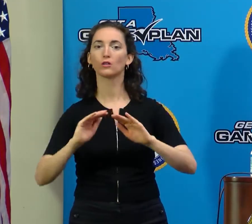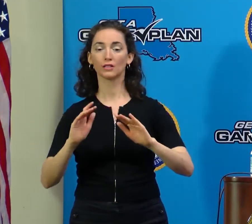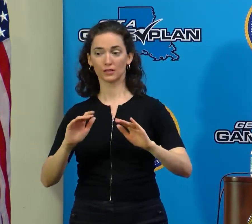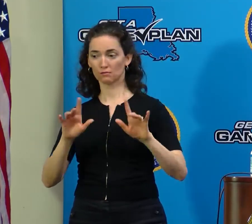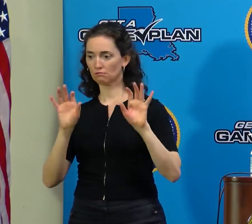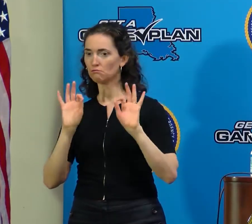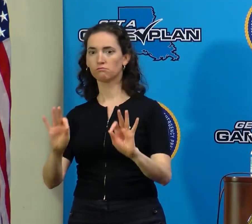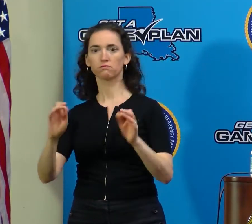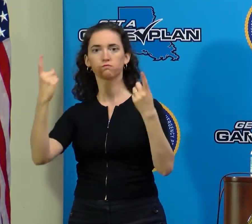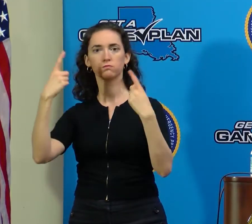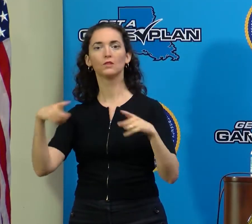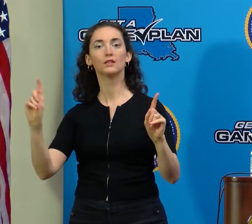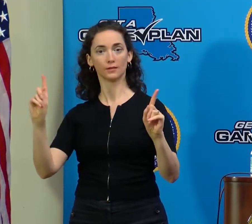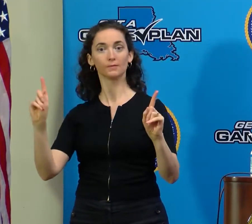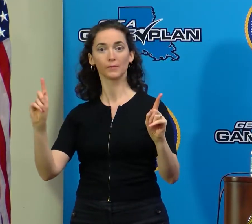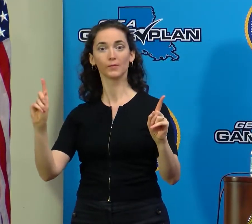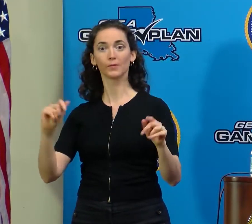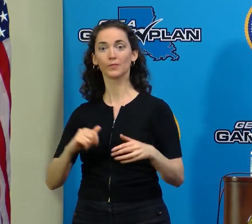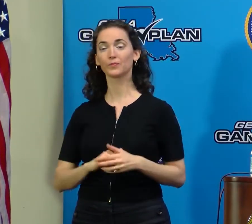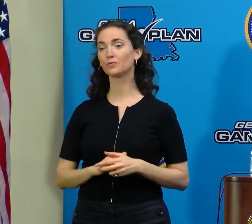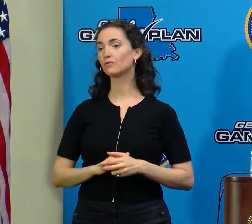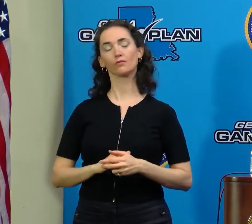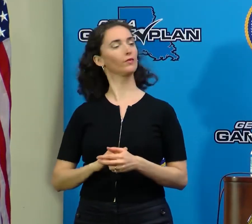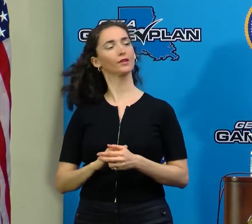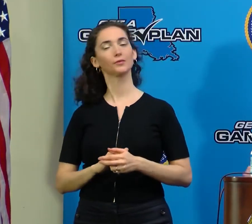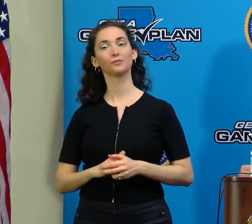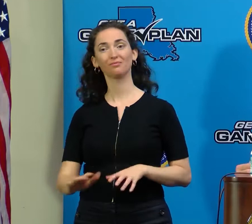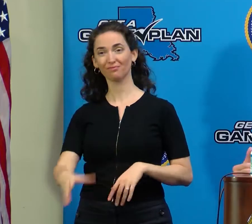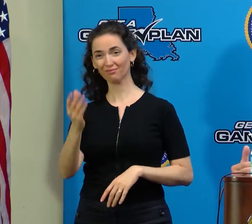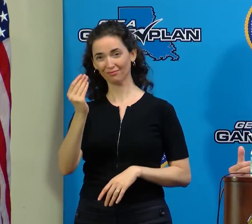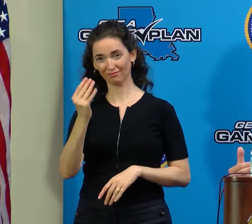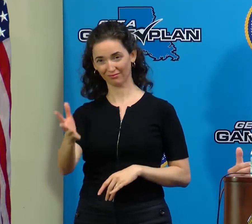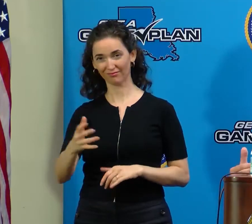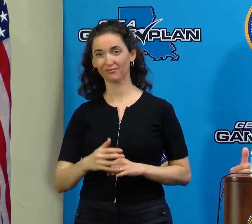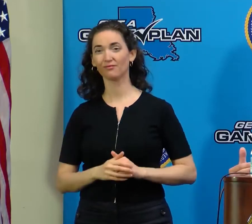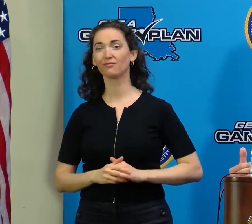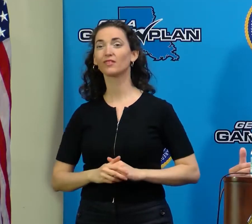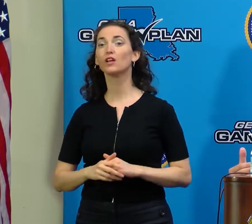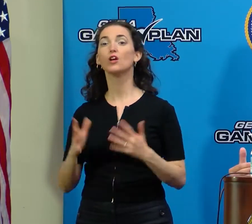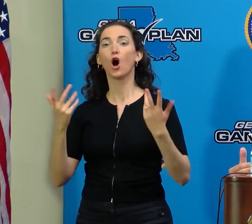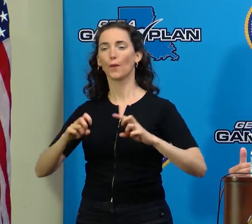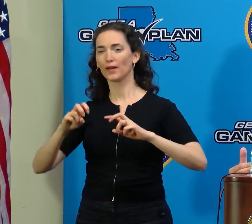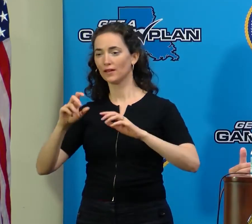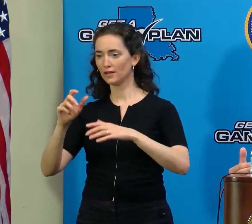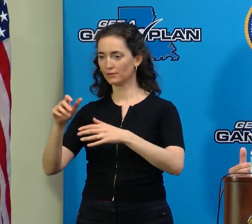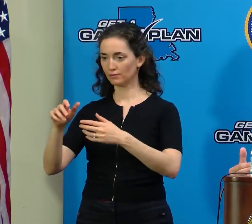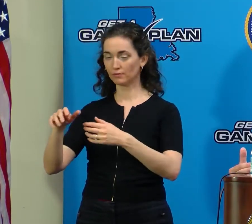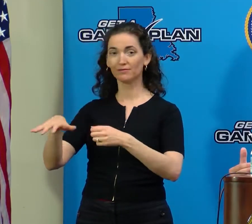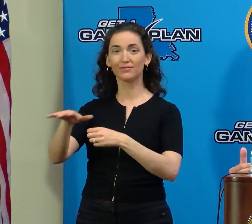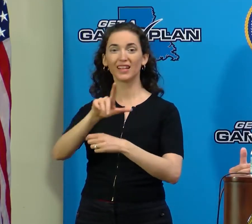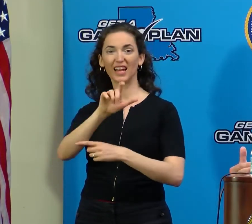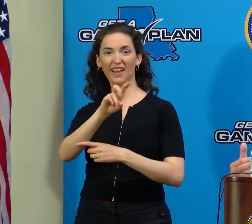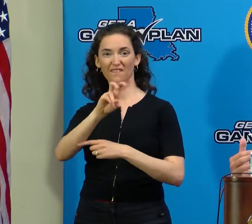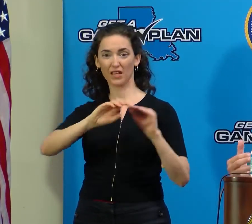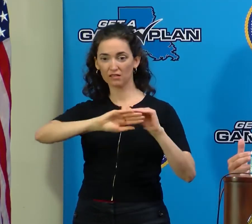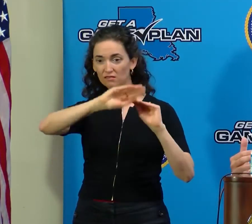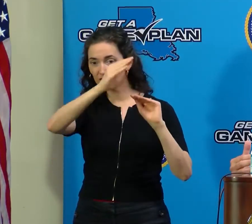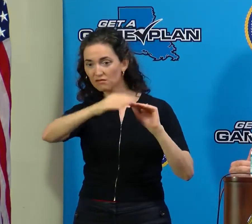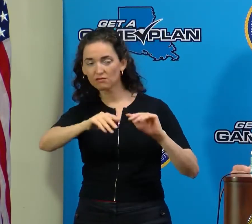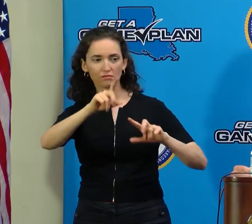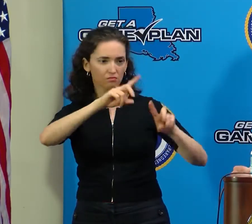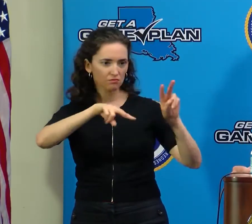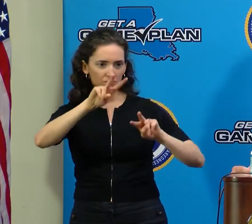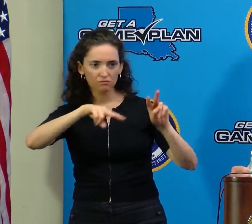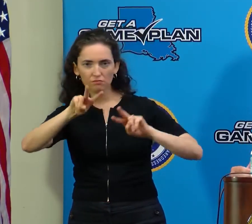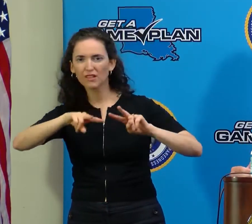intended. I can tell you that there's been a preliminary damage assessment of levees today, people getting eyes